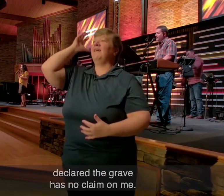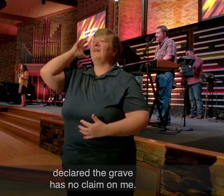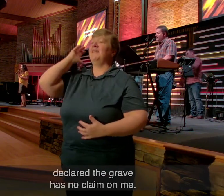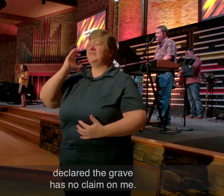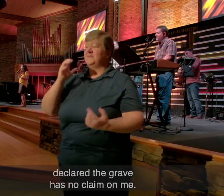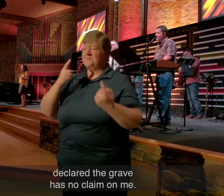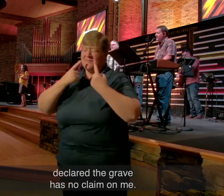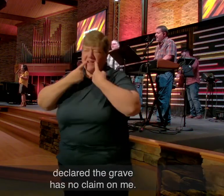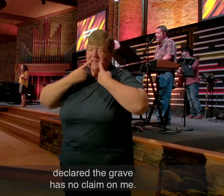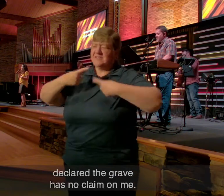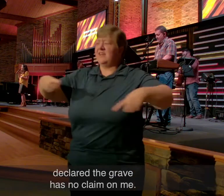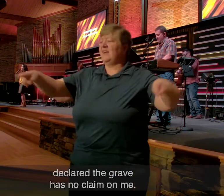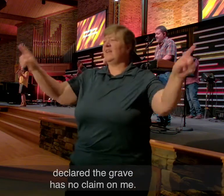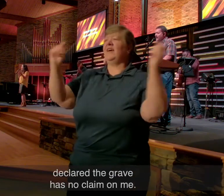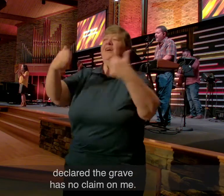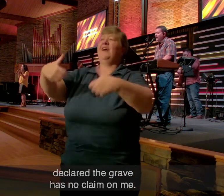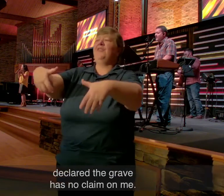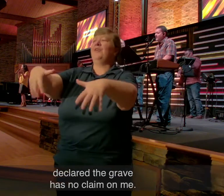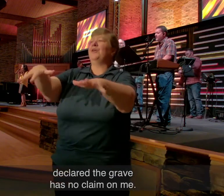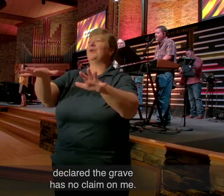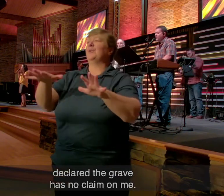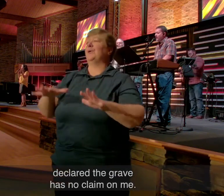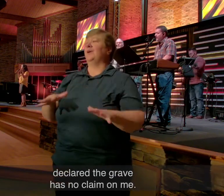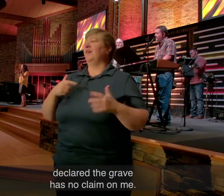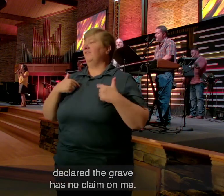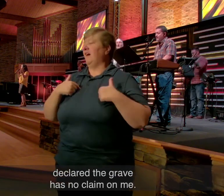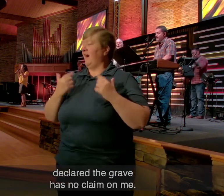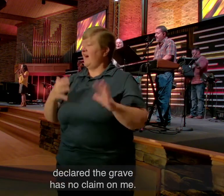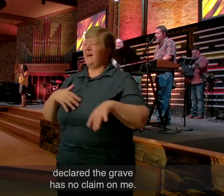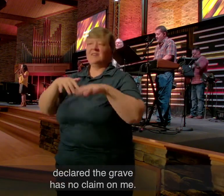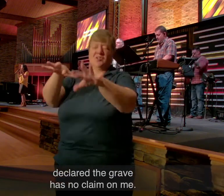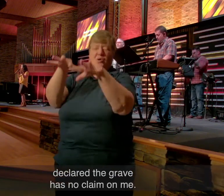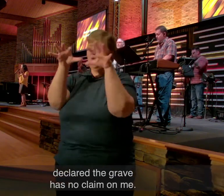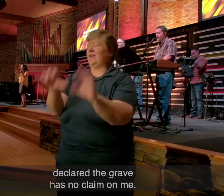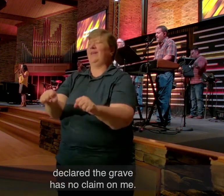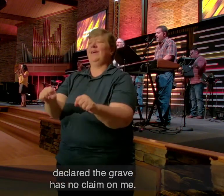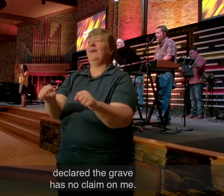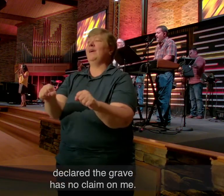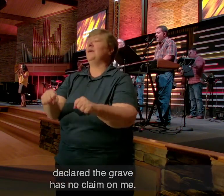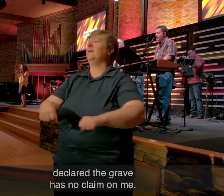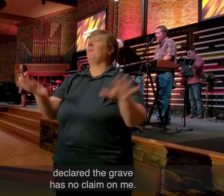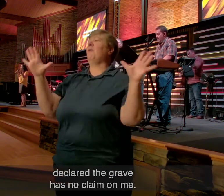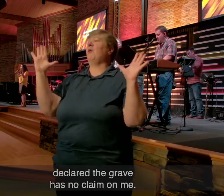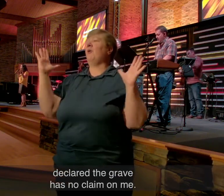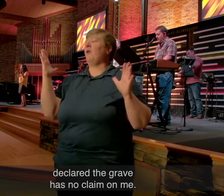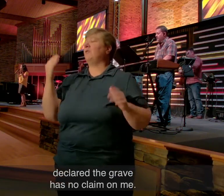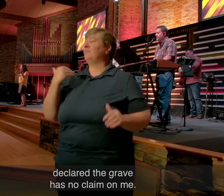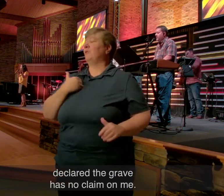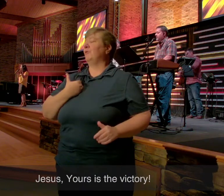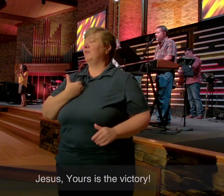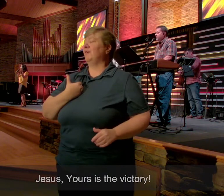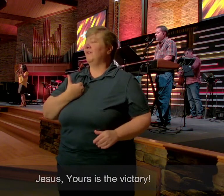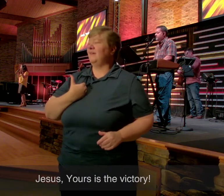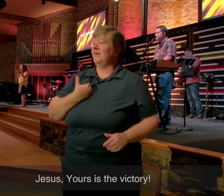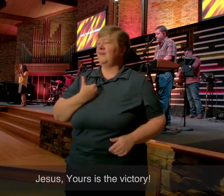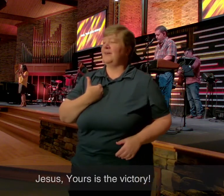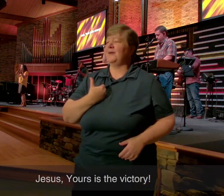Declared The Great Has No Claim On Me